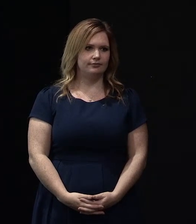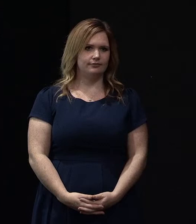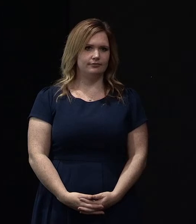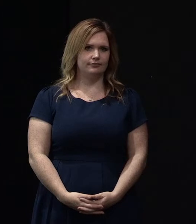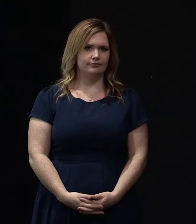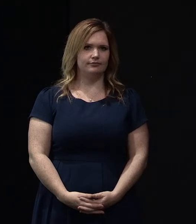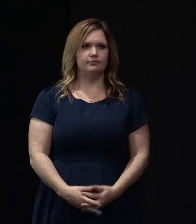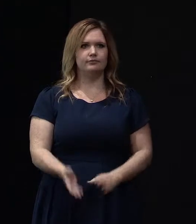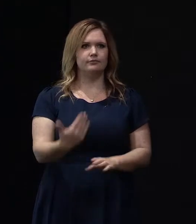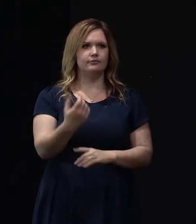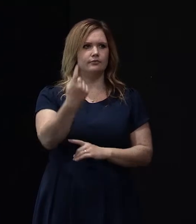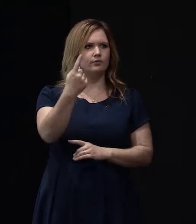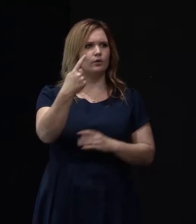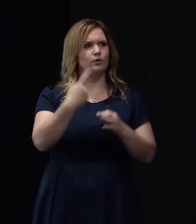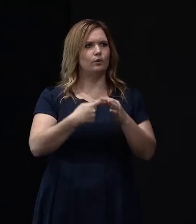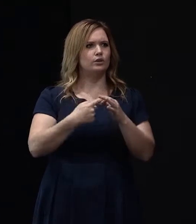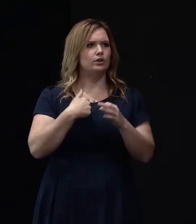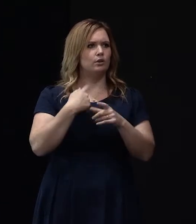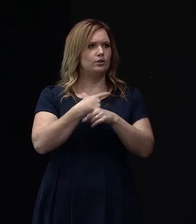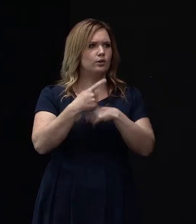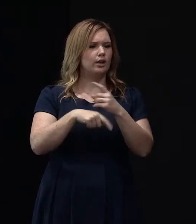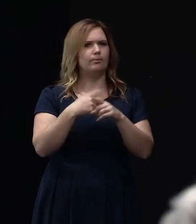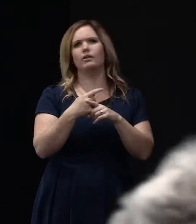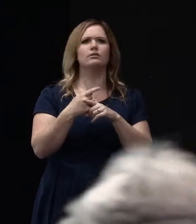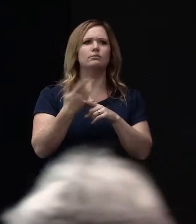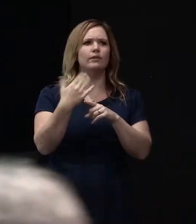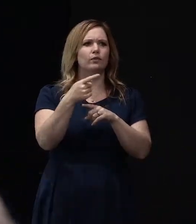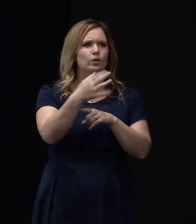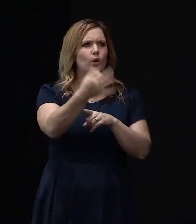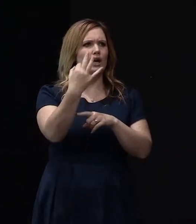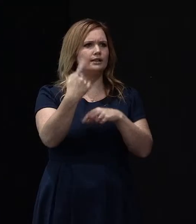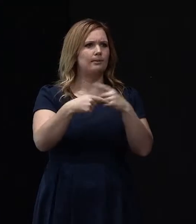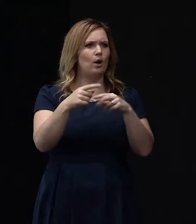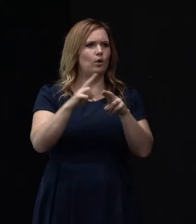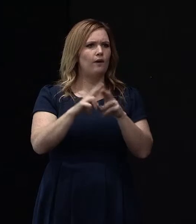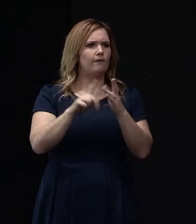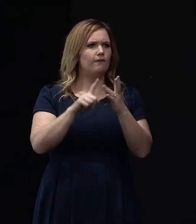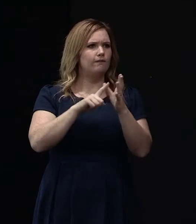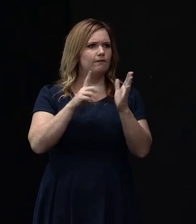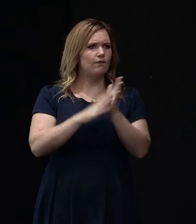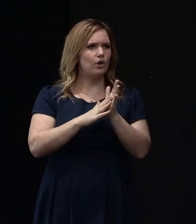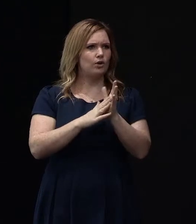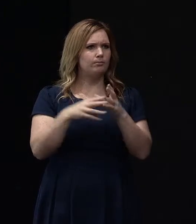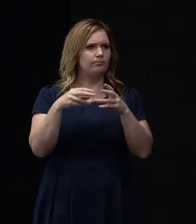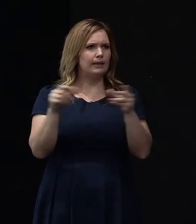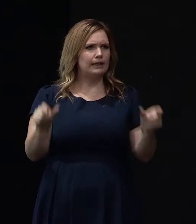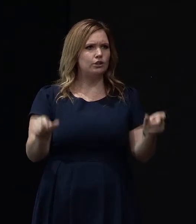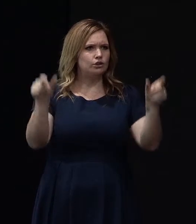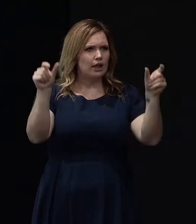There was a question earlier while I was talking about foam insulation. Is that still a question?